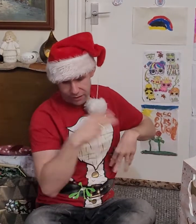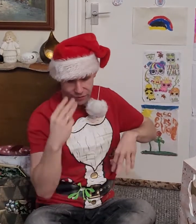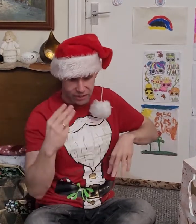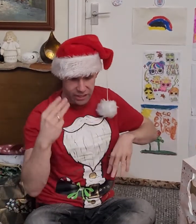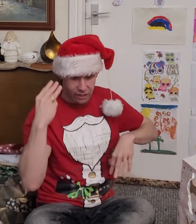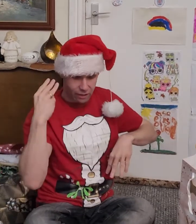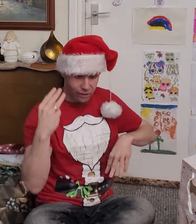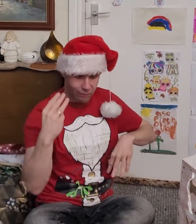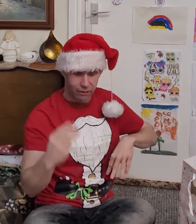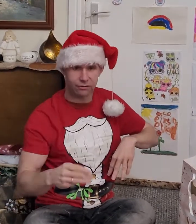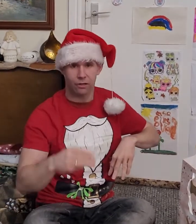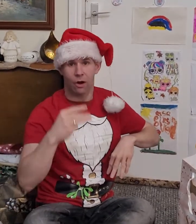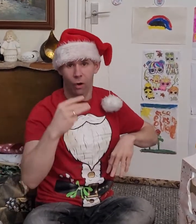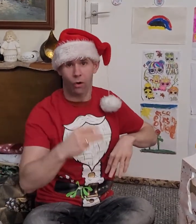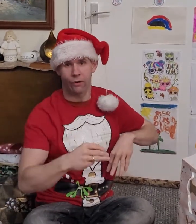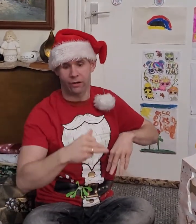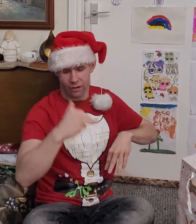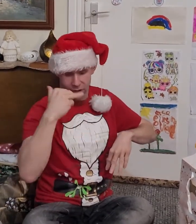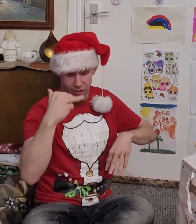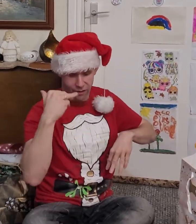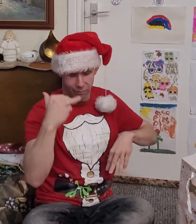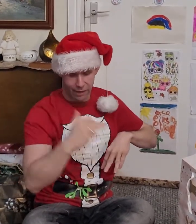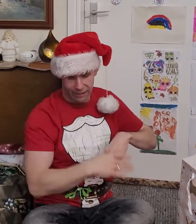Three numbers on The back